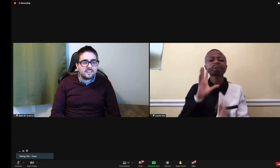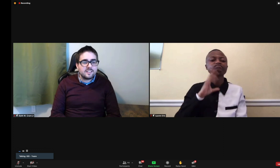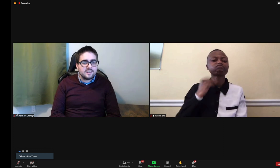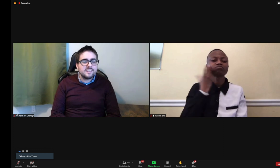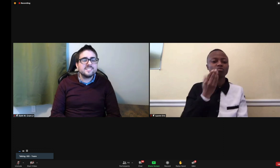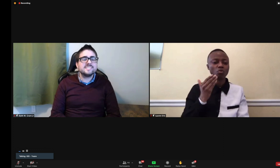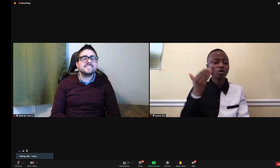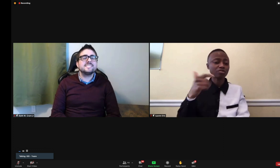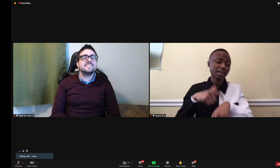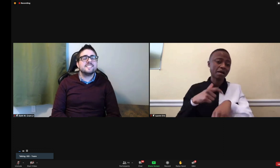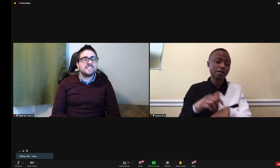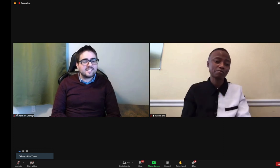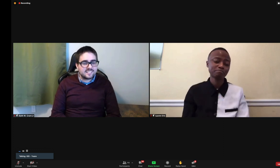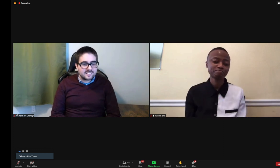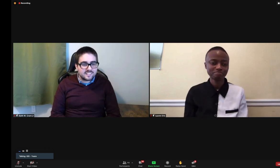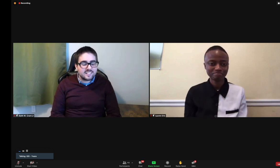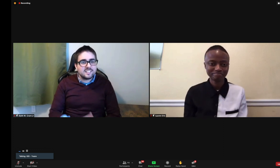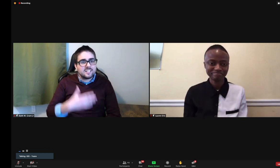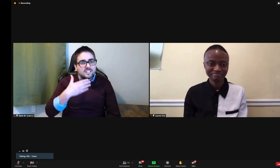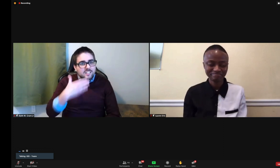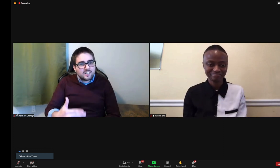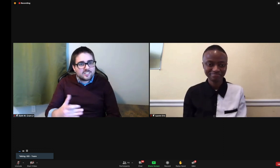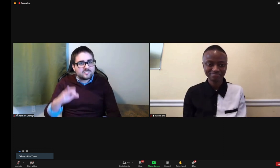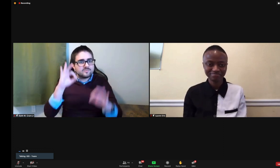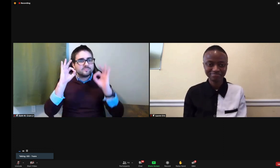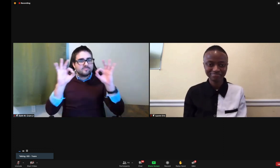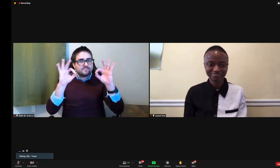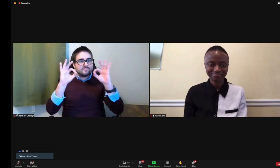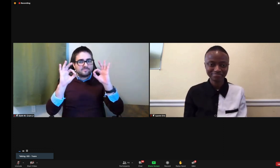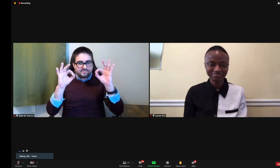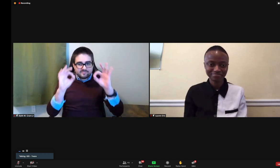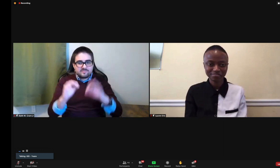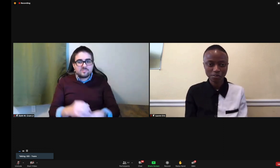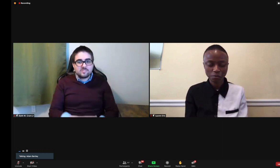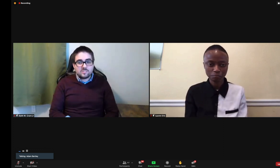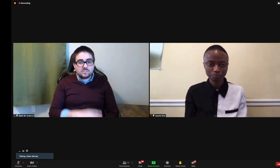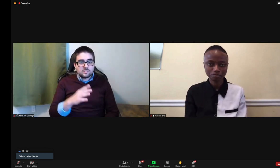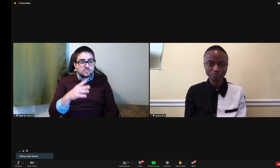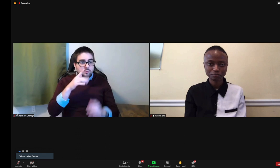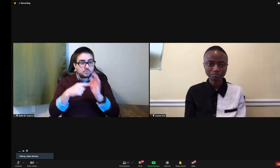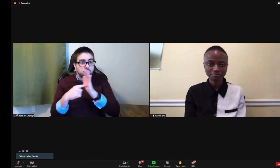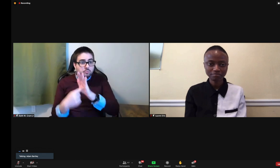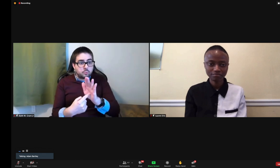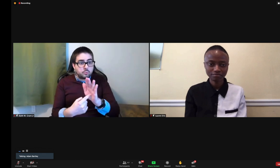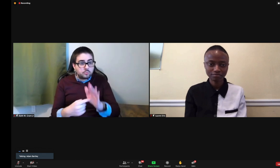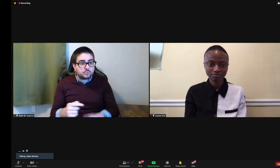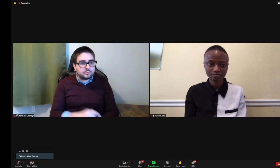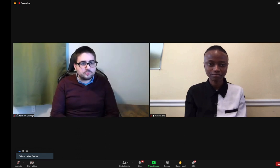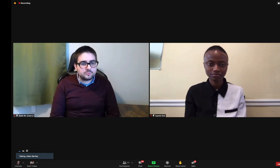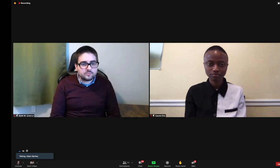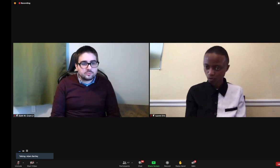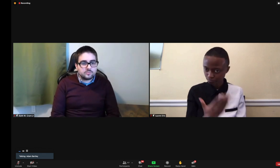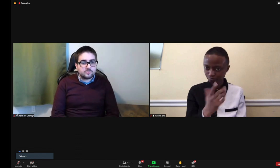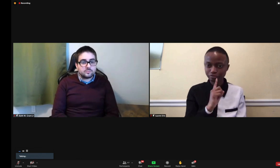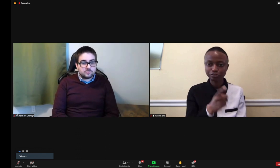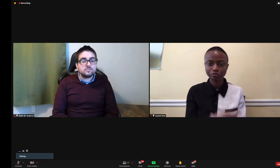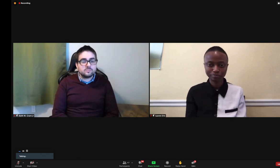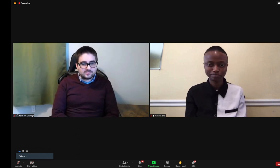And I think that I'll become much more proficient with it over time. Thank you. Thank you so much for that. Now, I